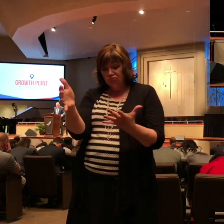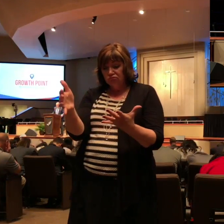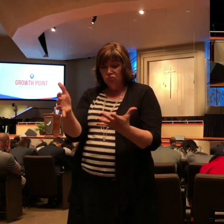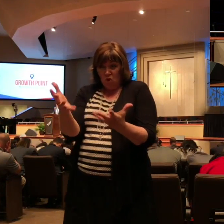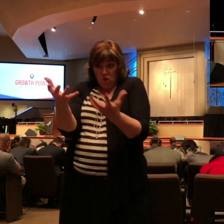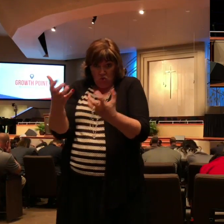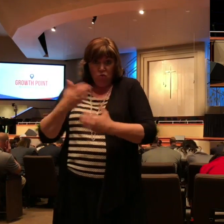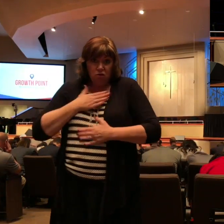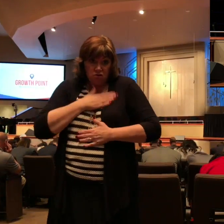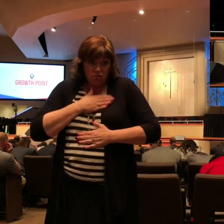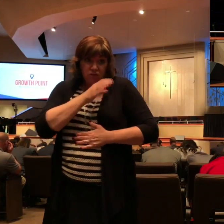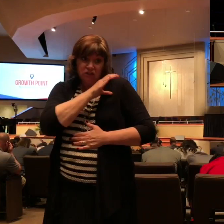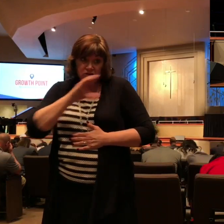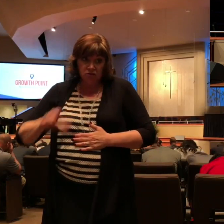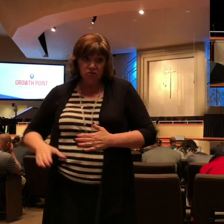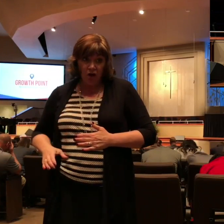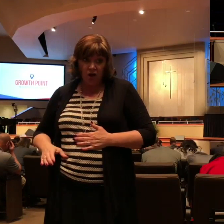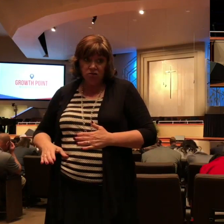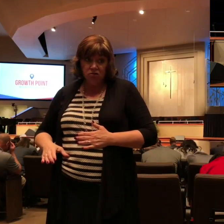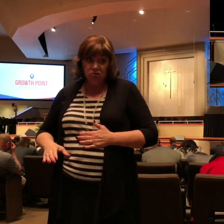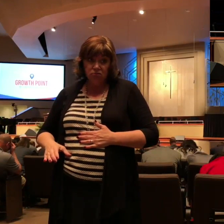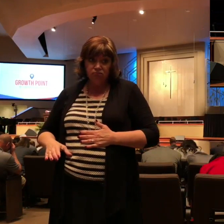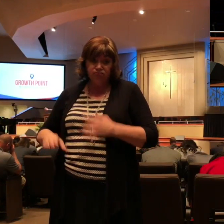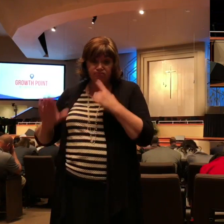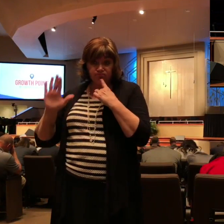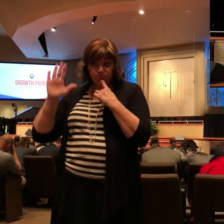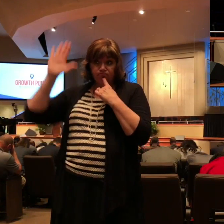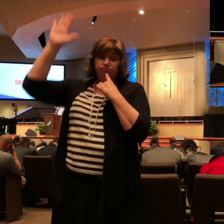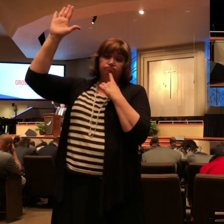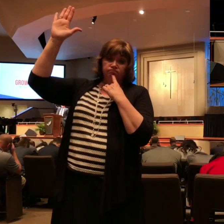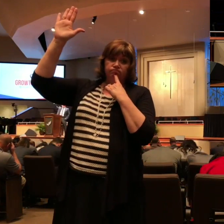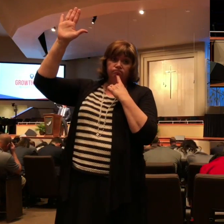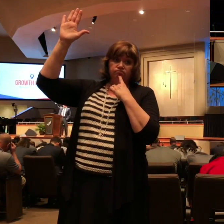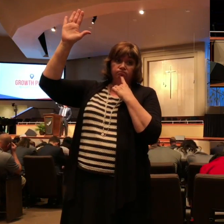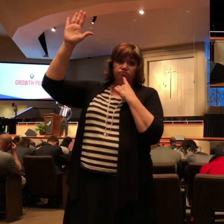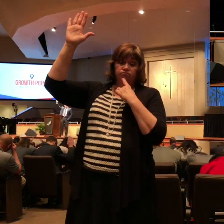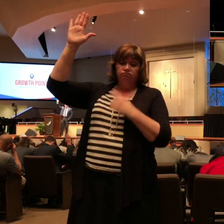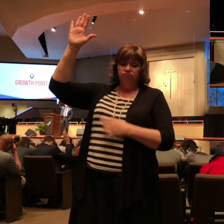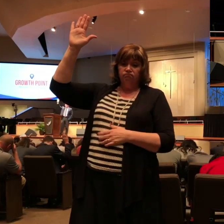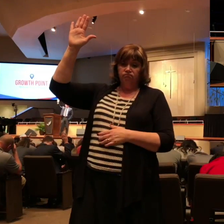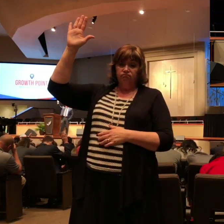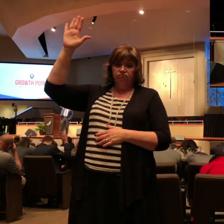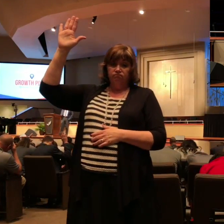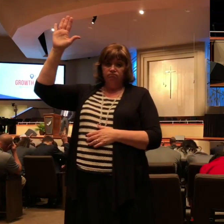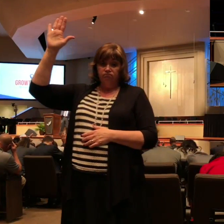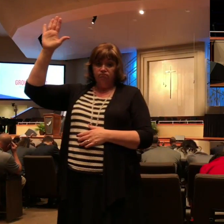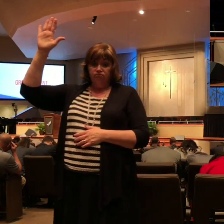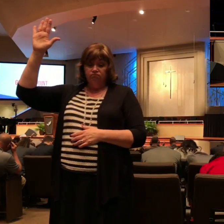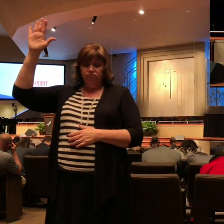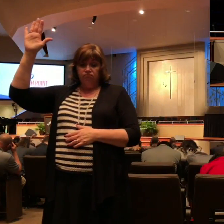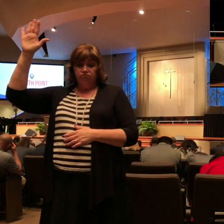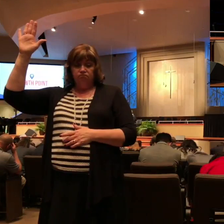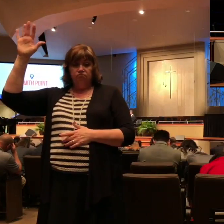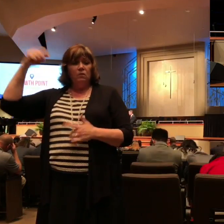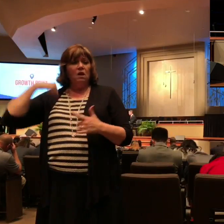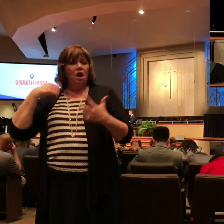Christ and share the gospel can I pray for you tonight would you just raise your hand wherever you are pray for me that I would take what I've heard